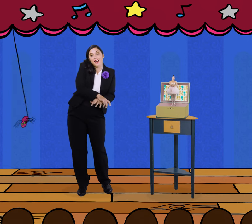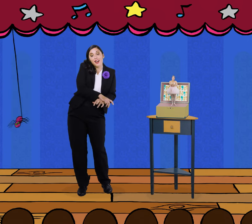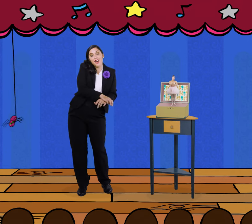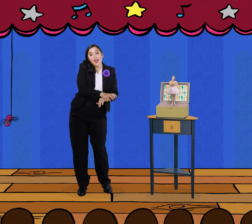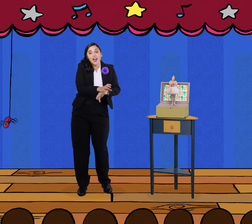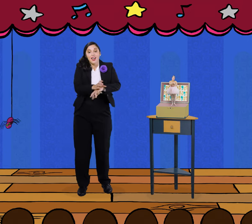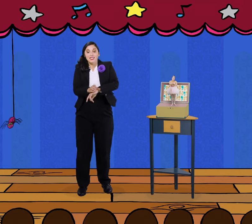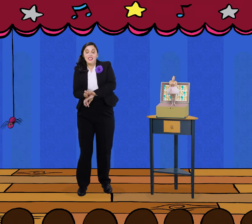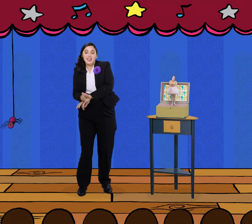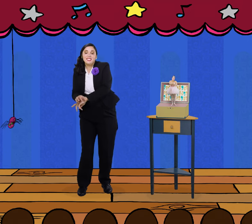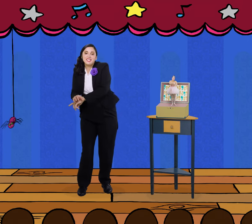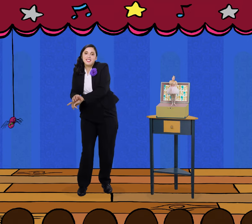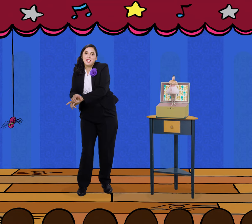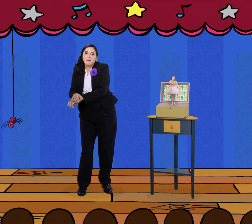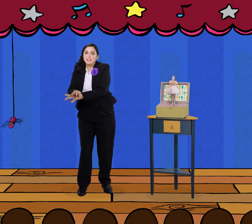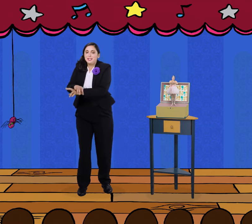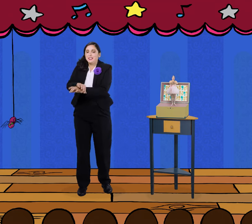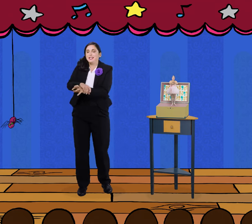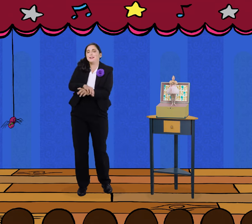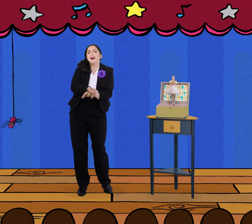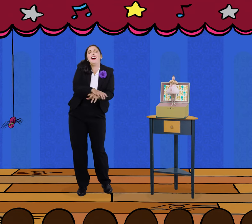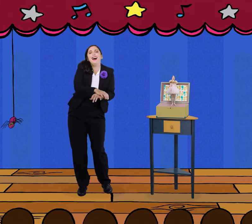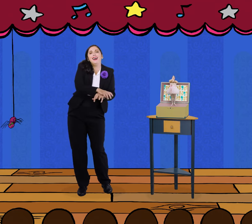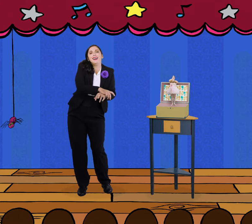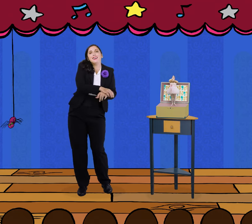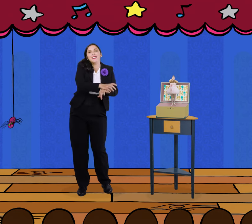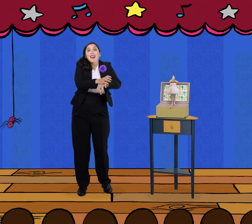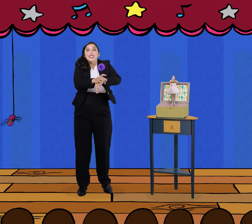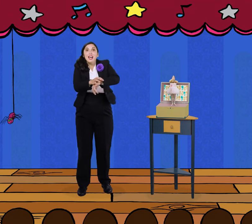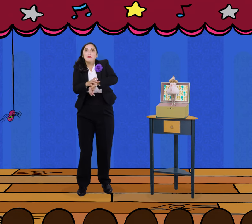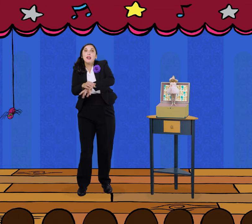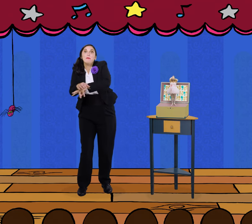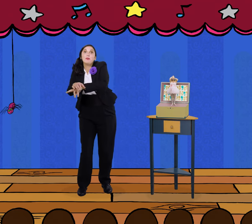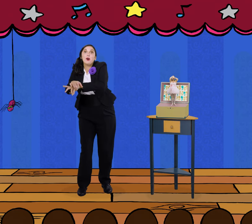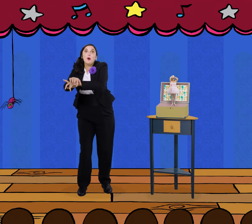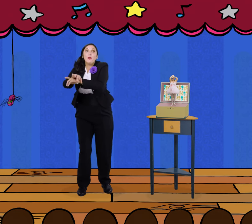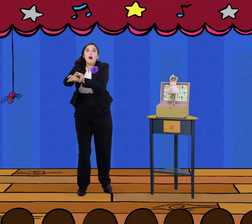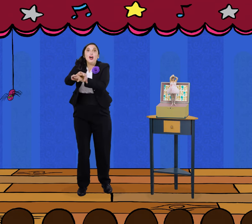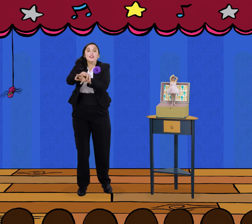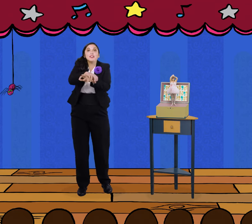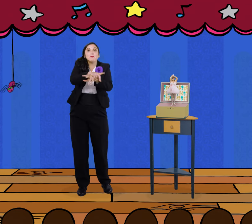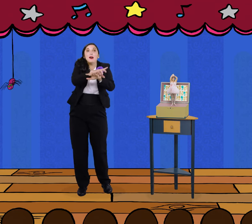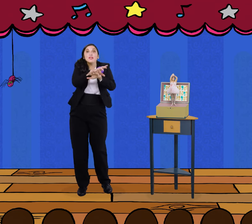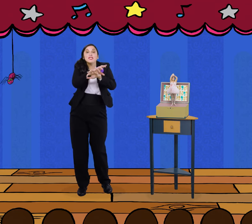The itsy bitsy spider climbed up the water spout